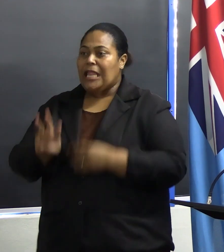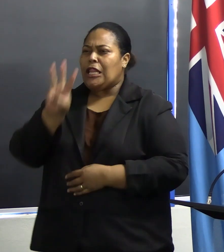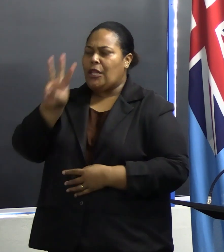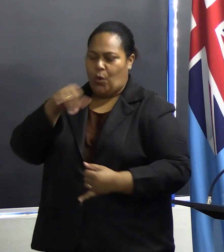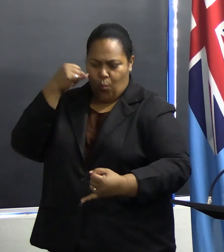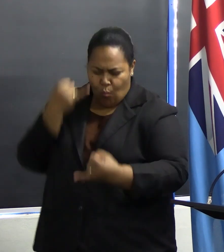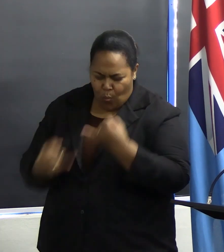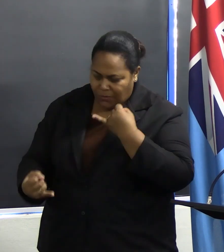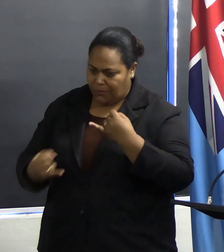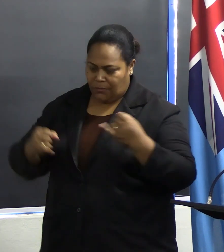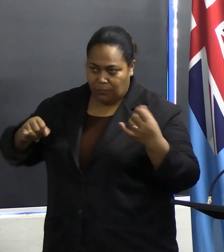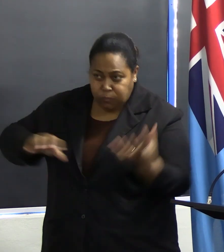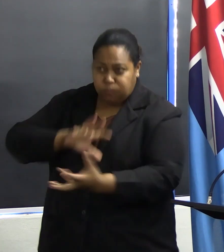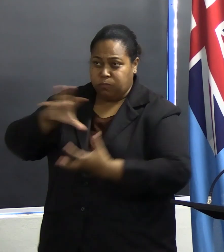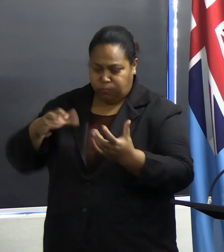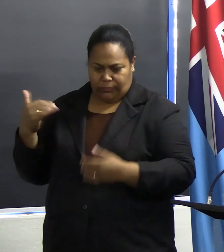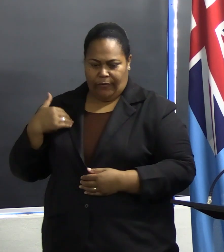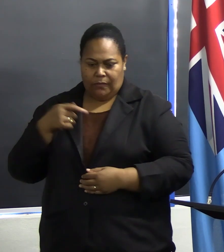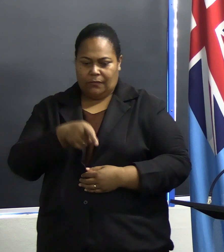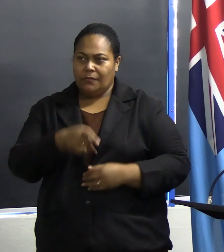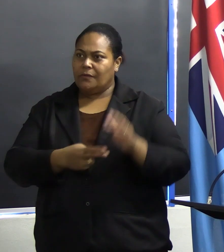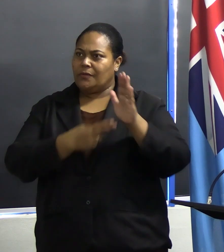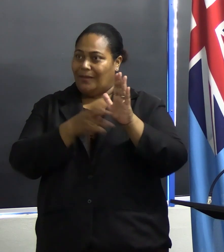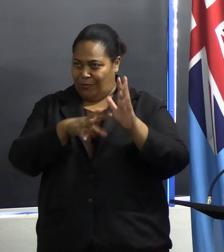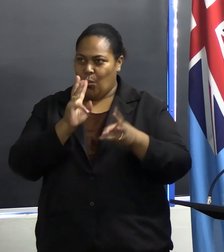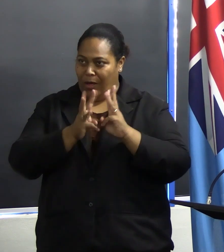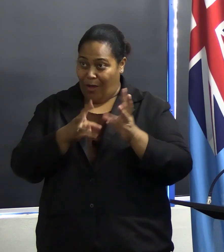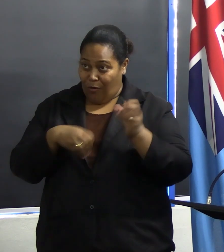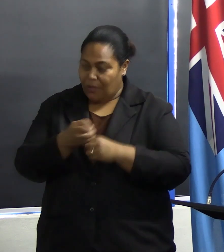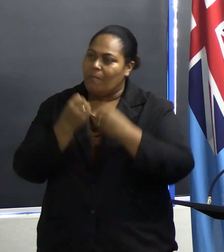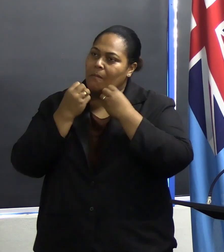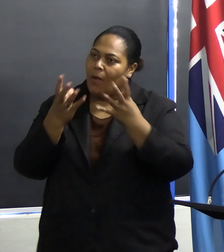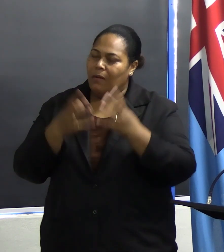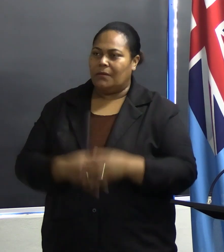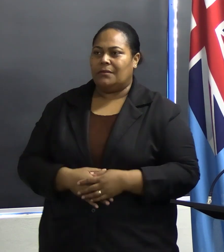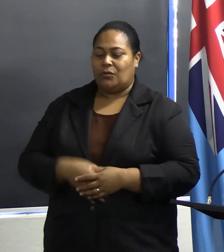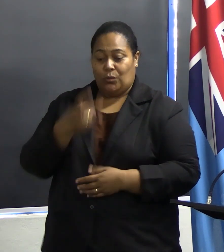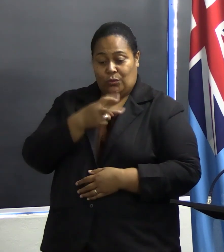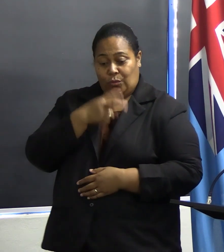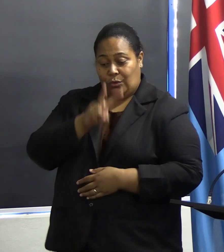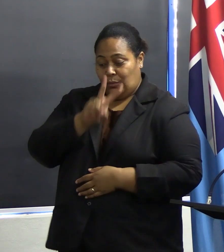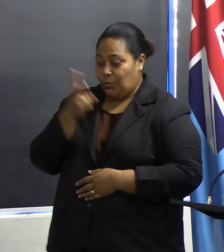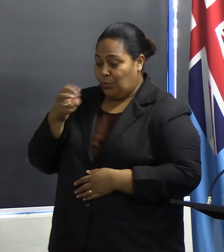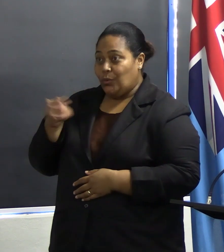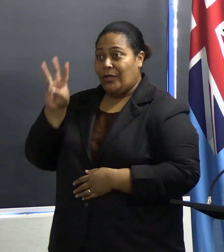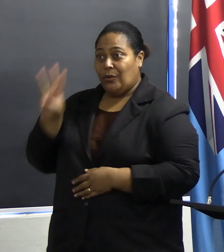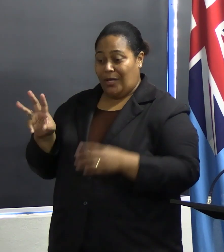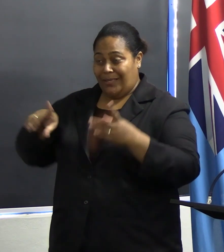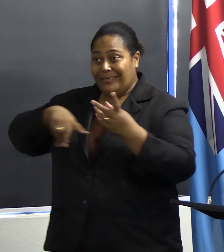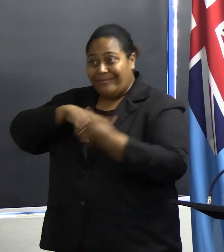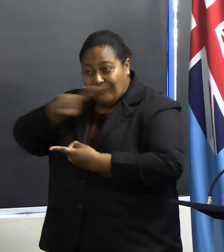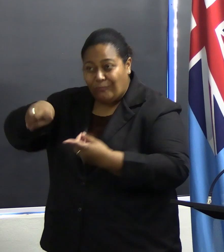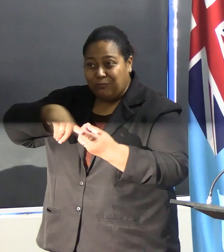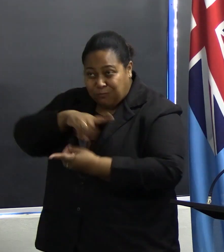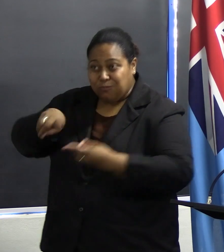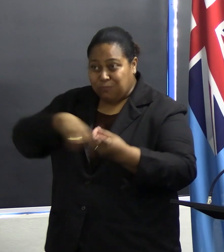affect the RSMC Nadi region every season. Therefore, our 2022-2023 tropical cyclone season